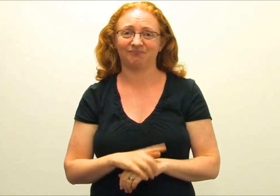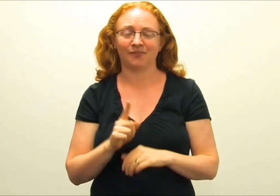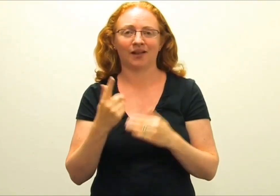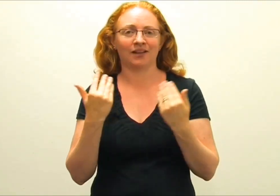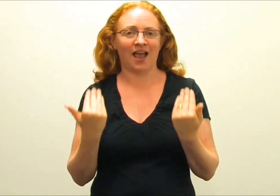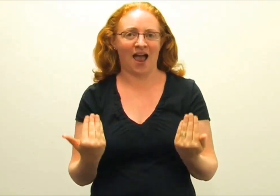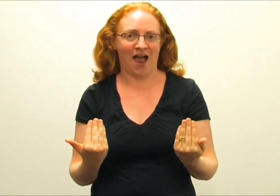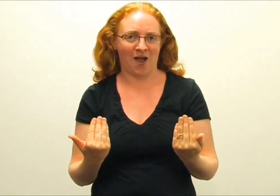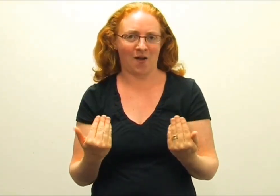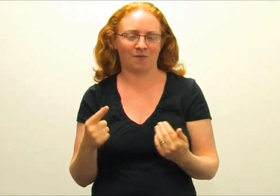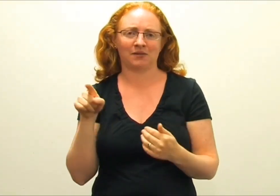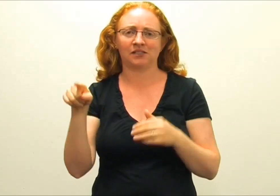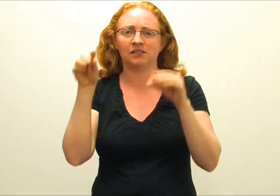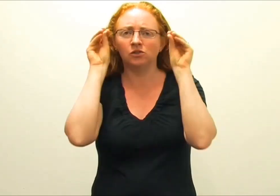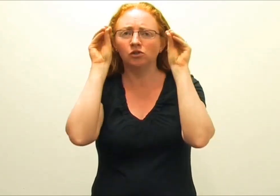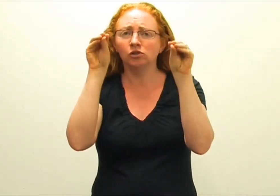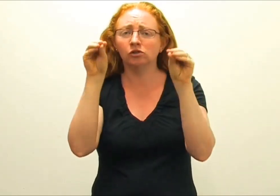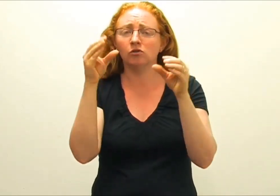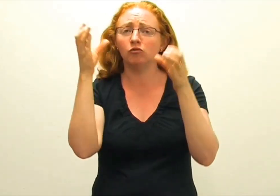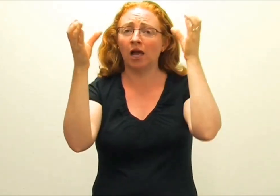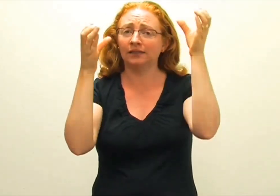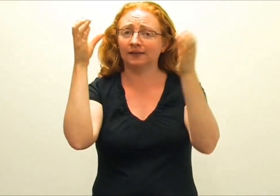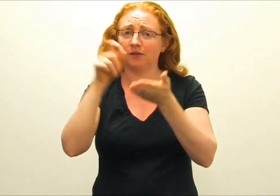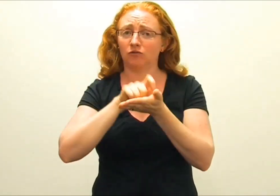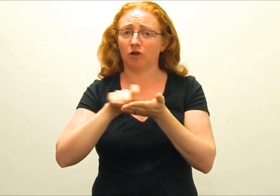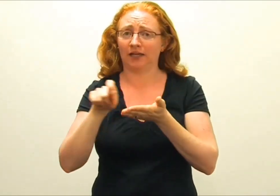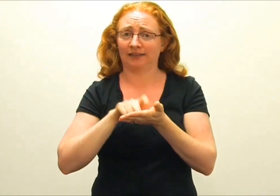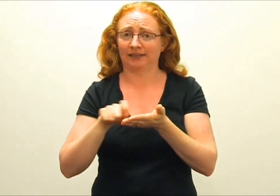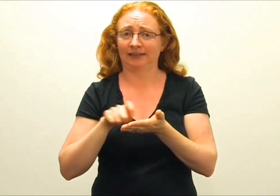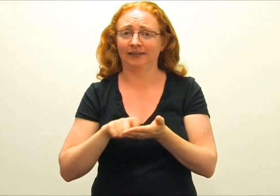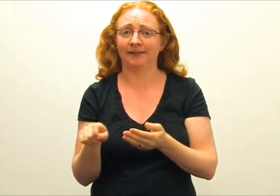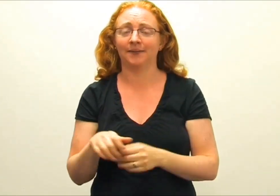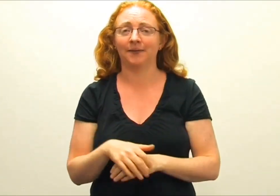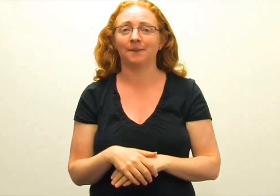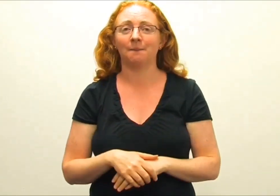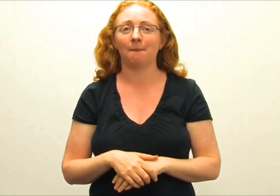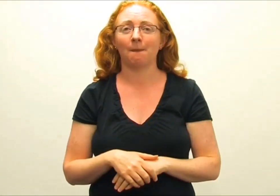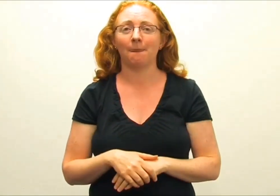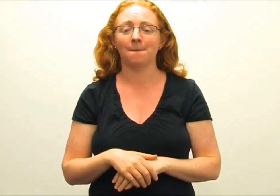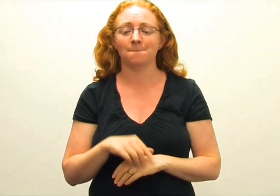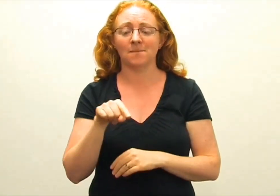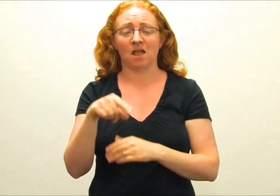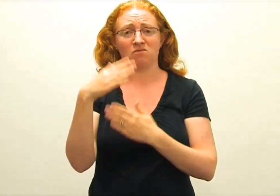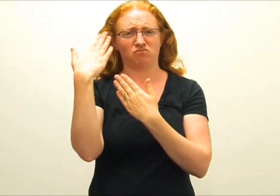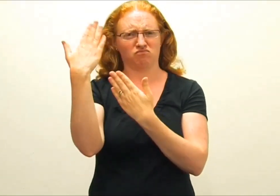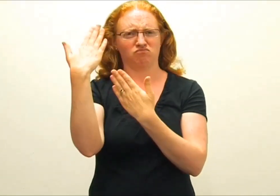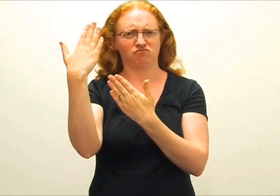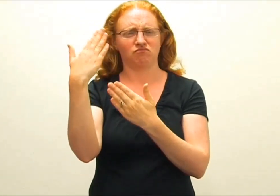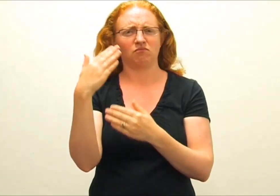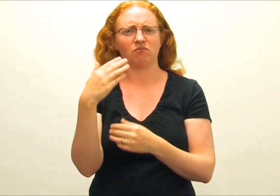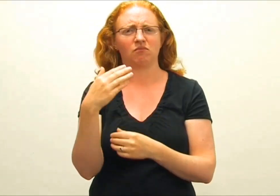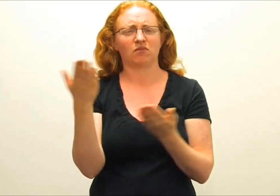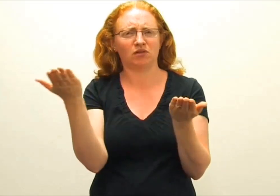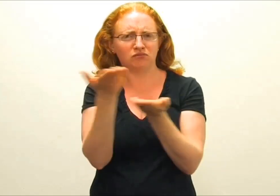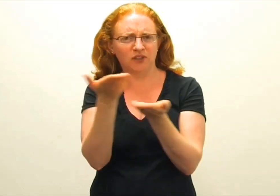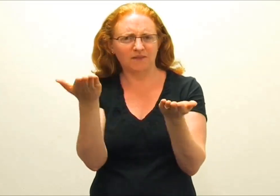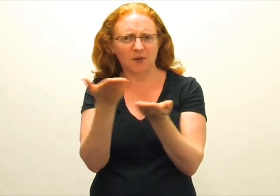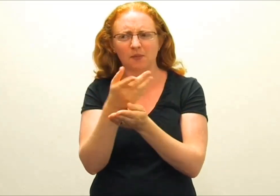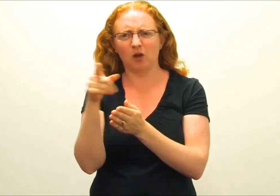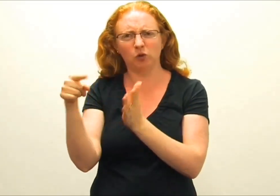And now he teaches creative writing. So his presentation will be